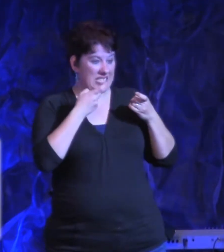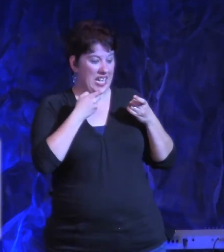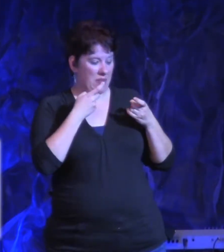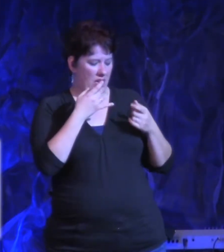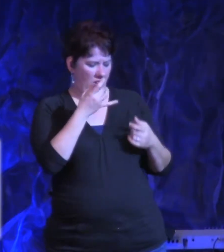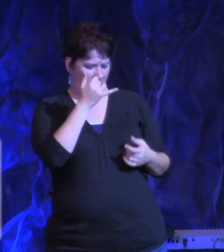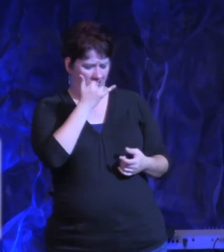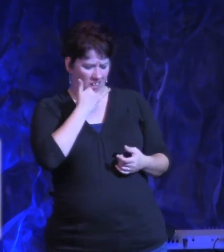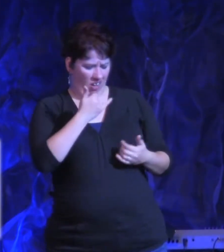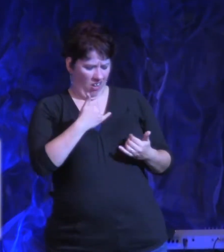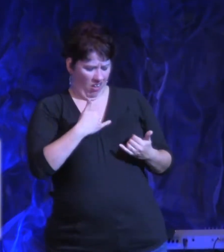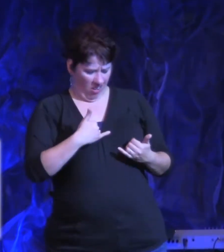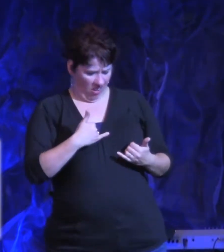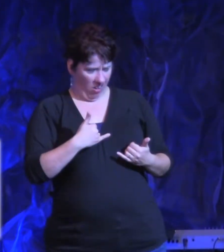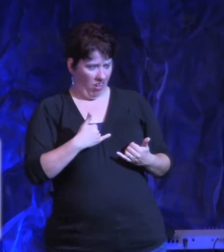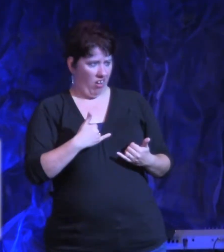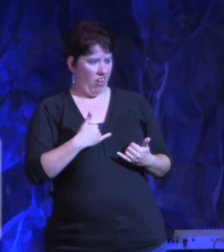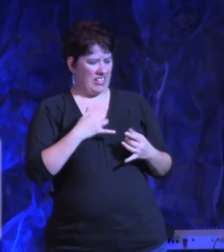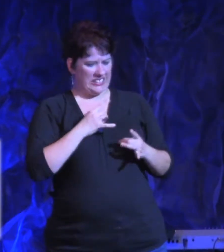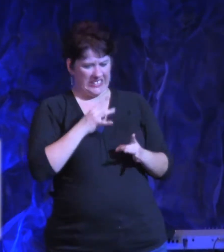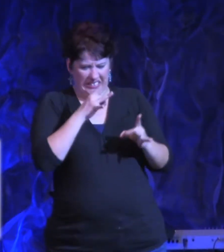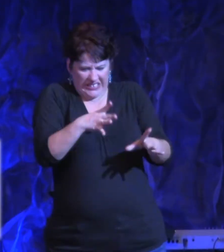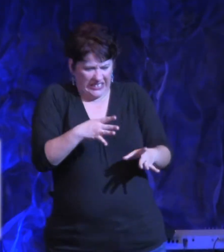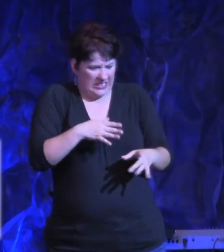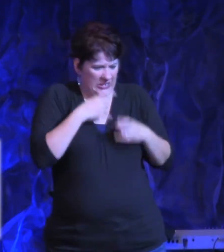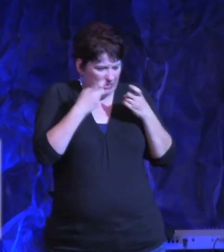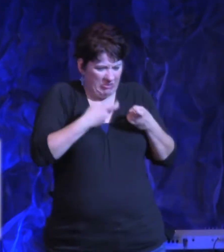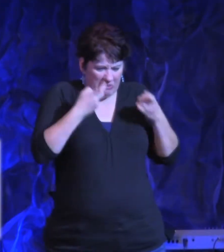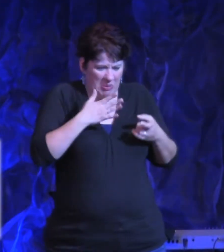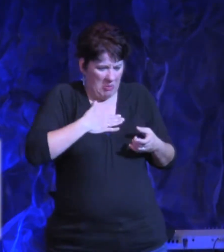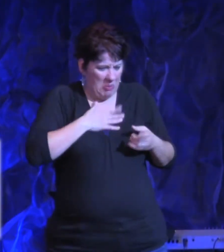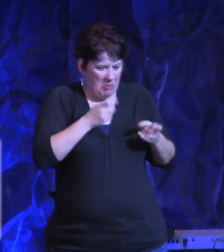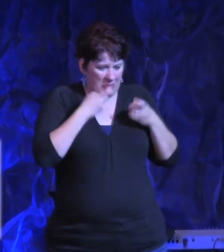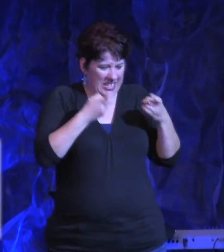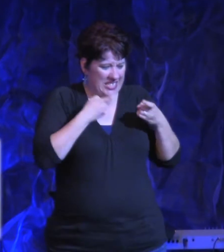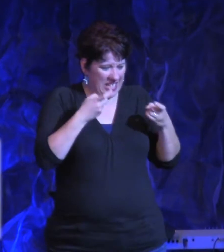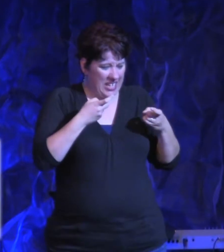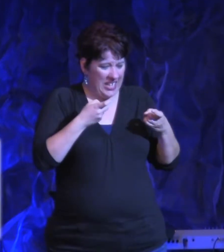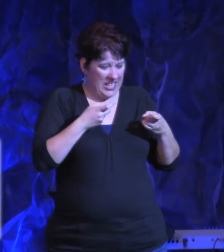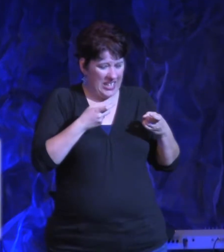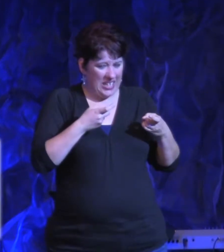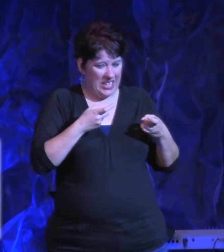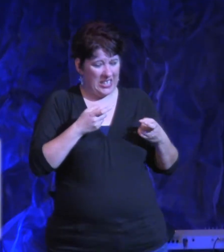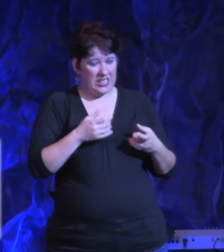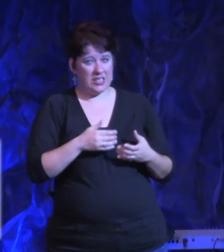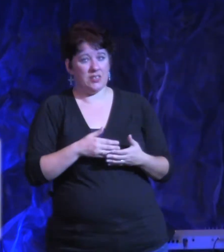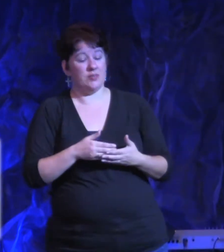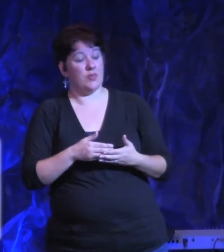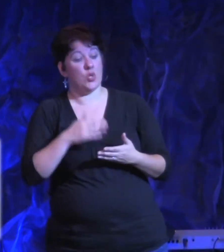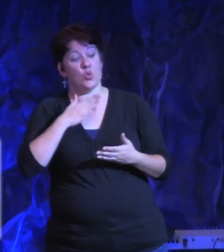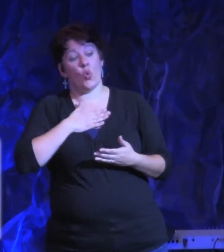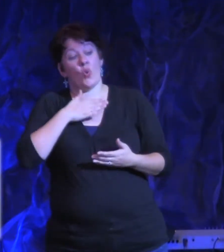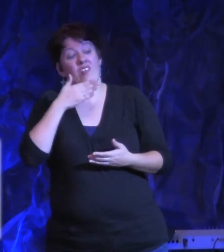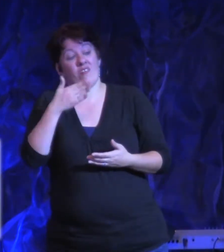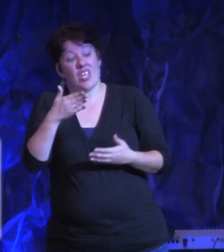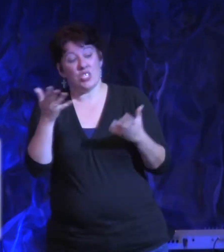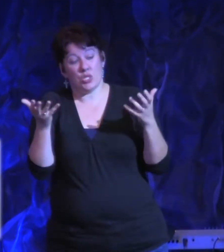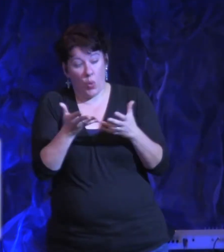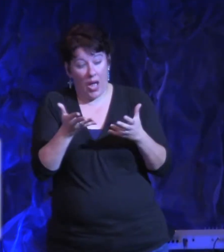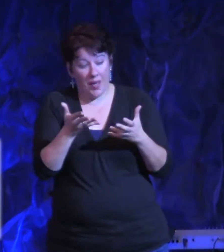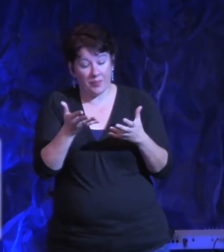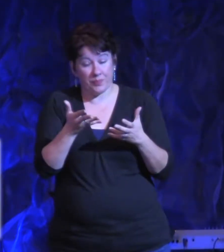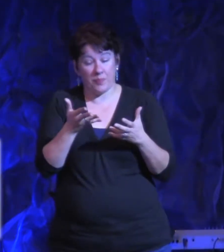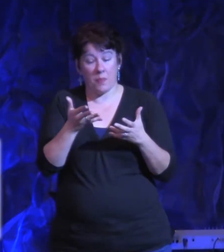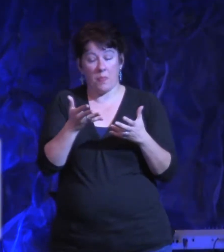Come on, that's good right there. Amen? Say amen or oh me, oh my, something like that. So confession is agreeing and admitting to